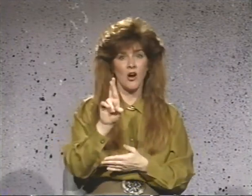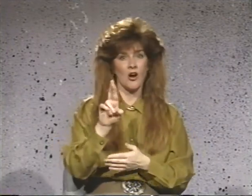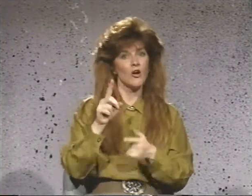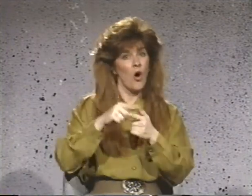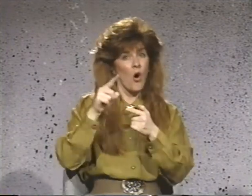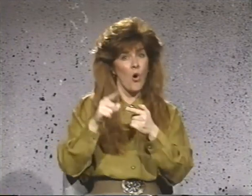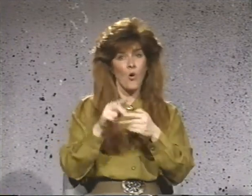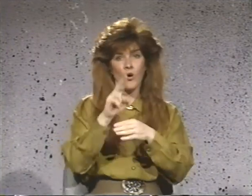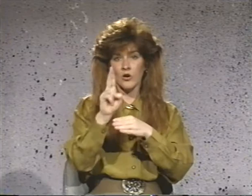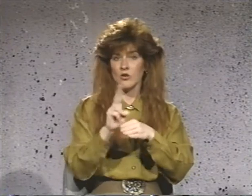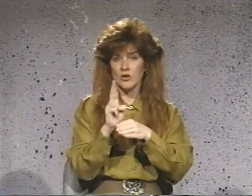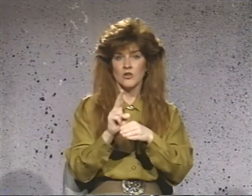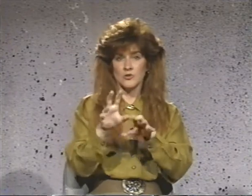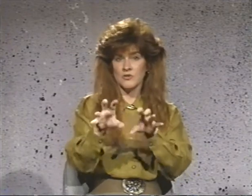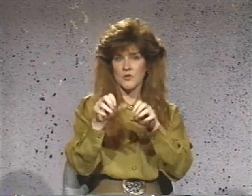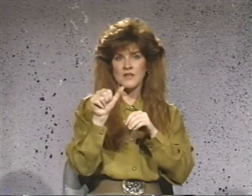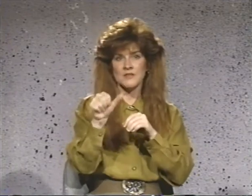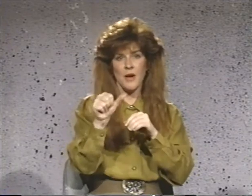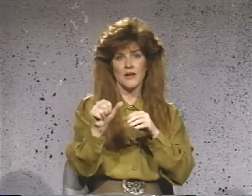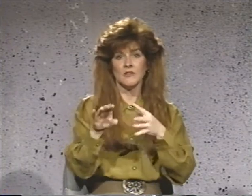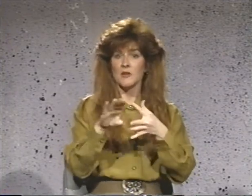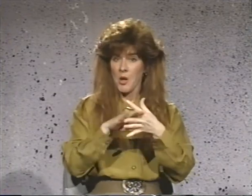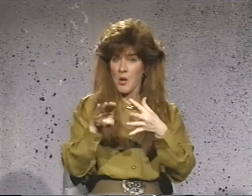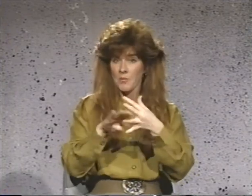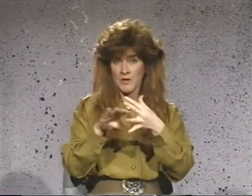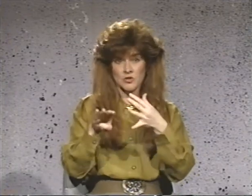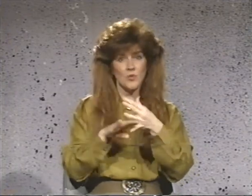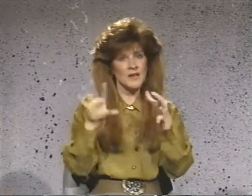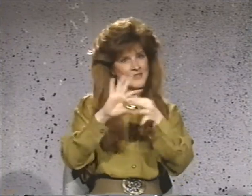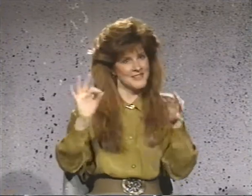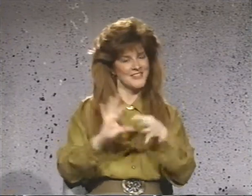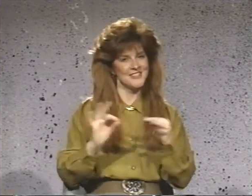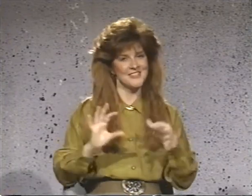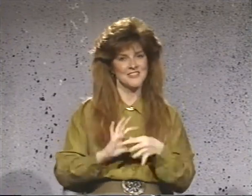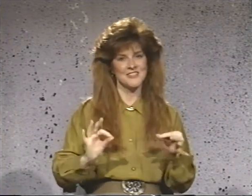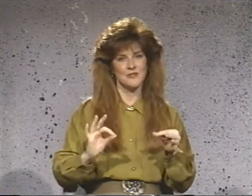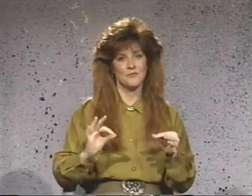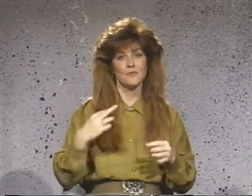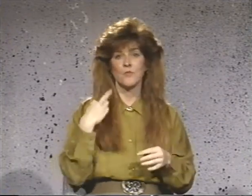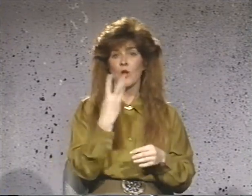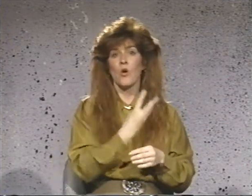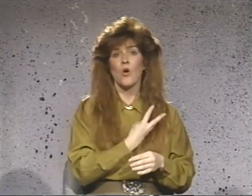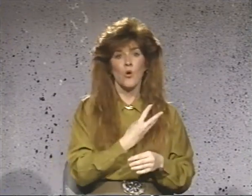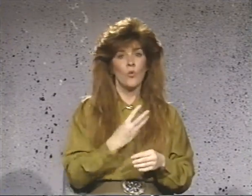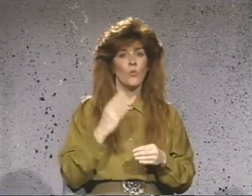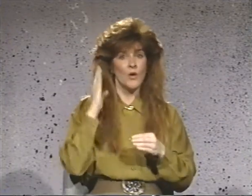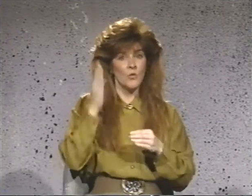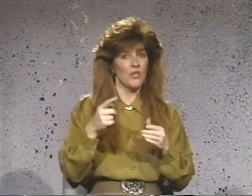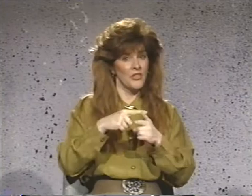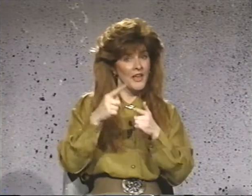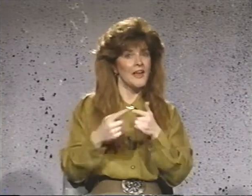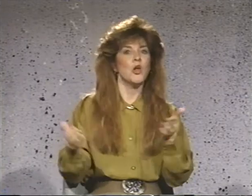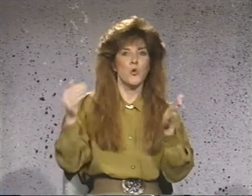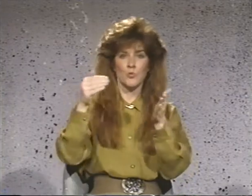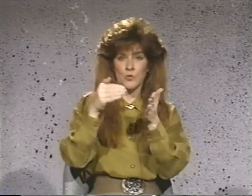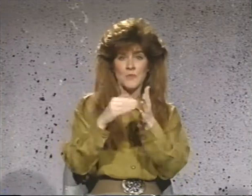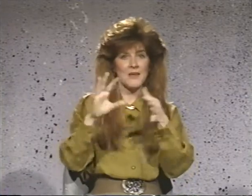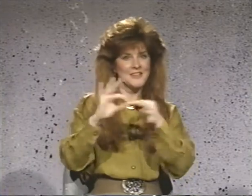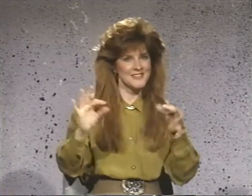or use the freeze button between sentences. We will then repeat the